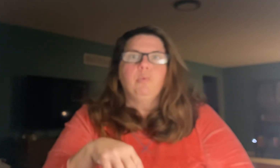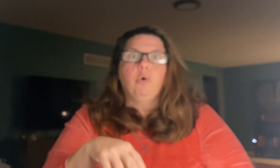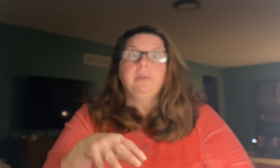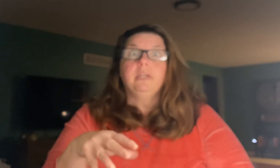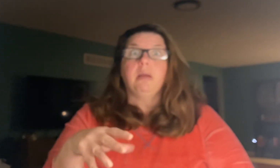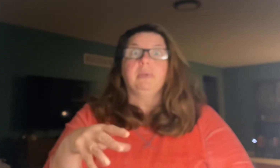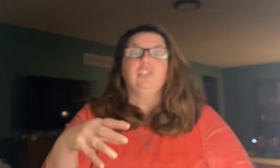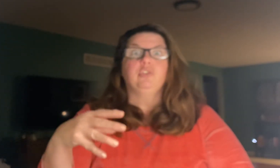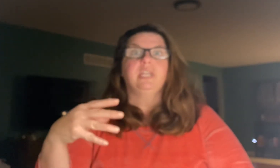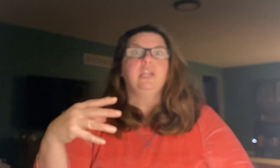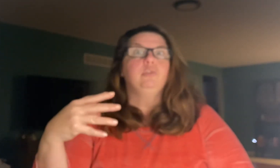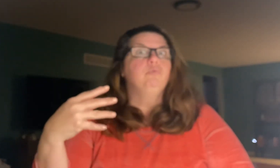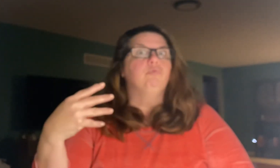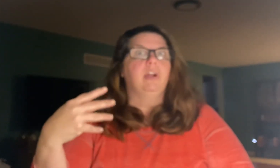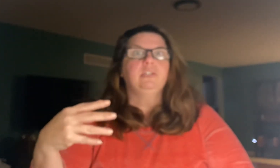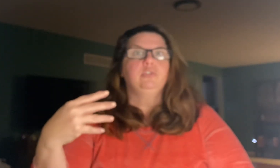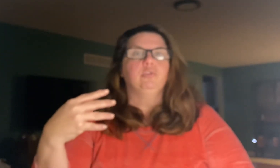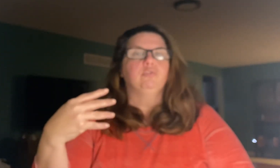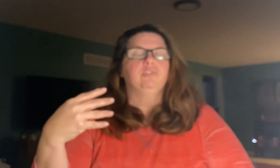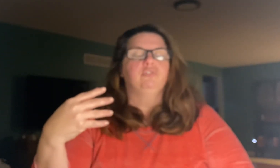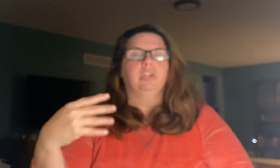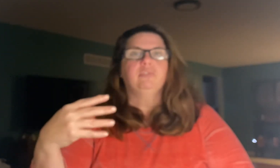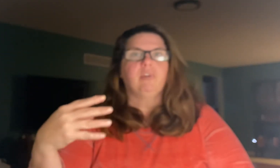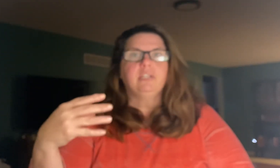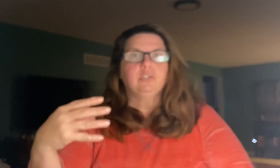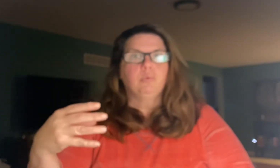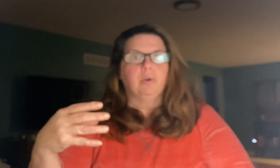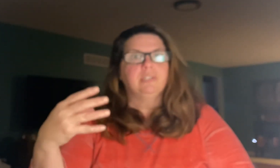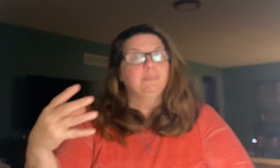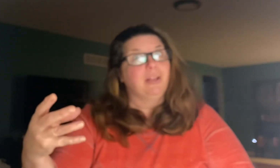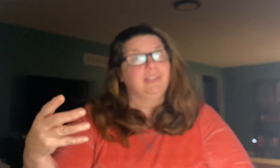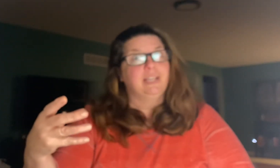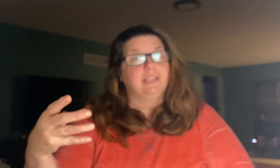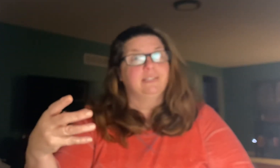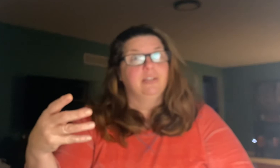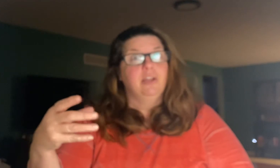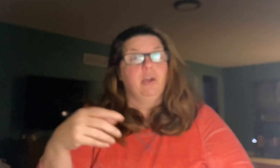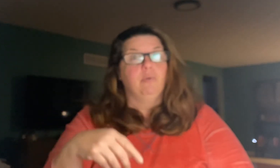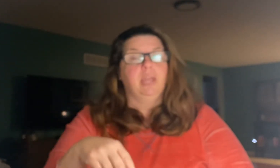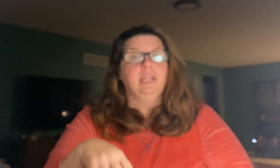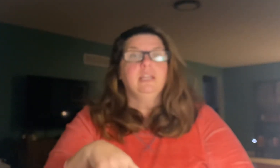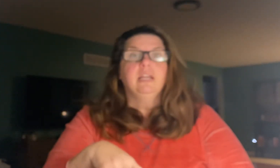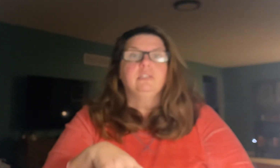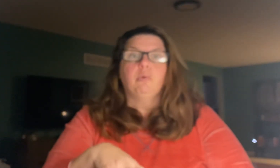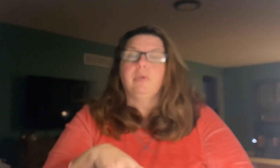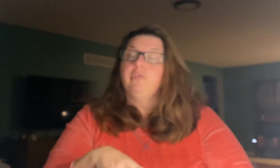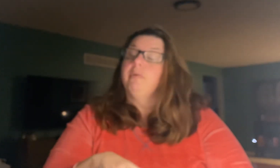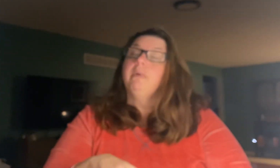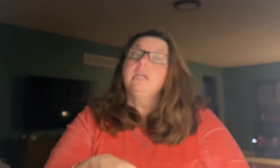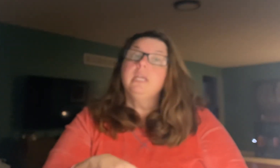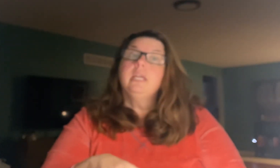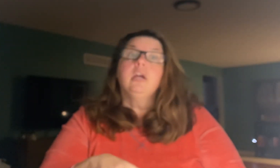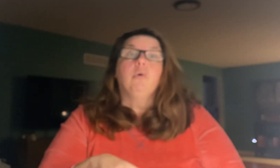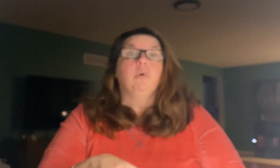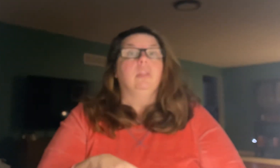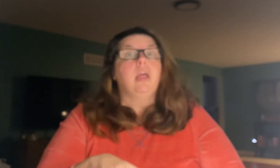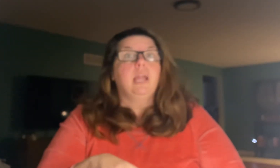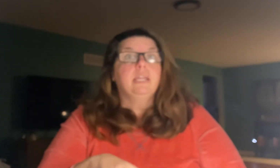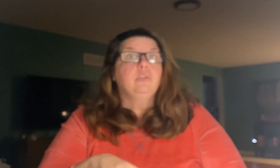open it up, it should take you right to your just right sort spelling test, okay? So whether you're a monkey or a lion or